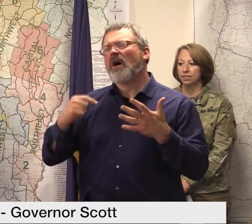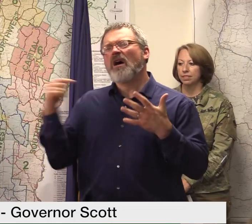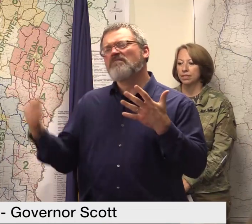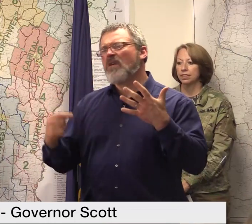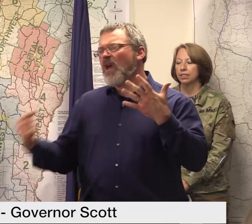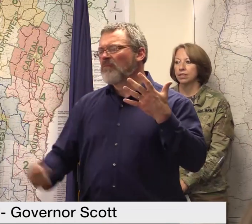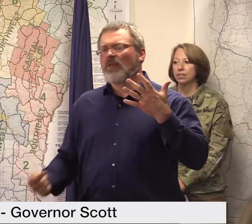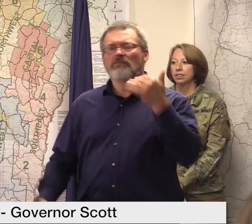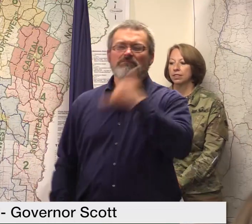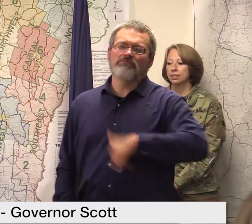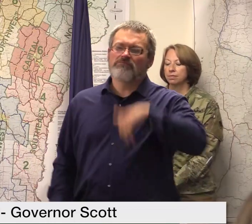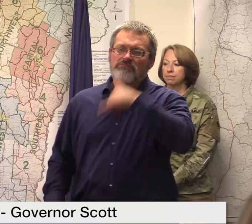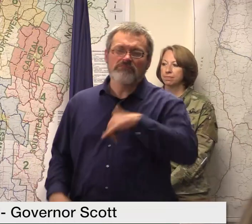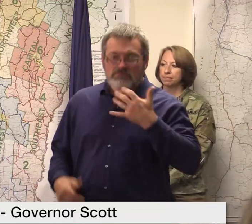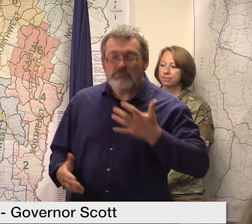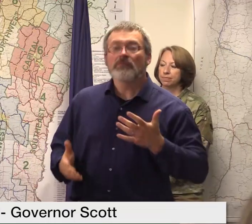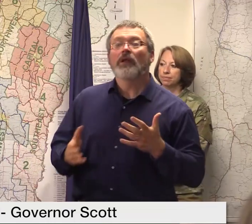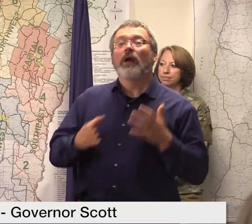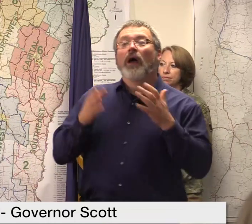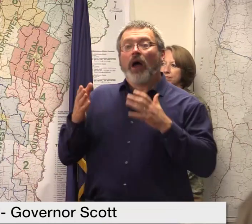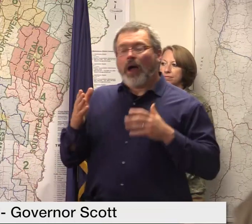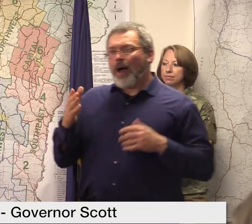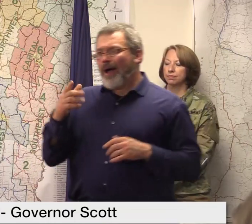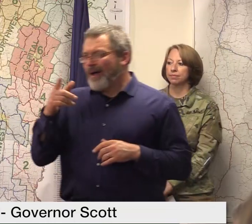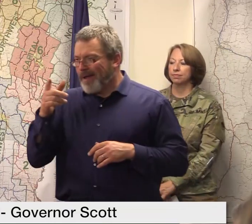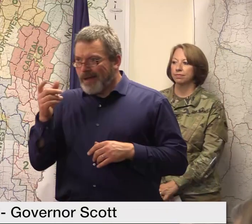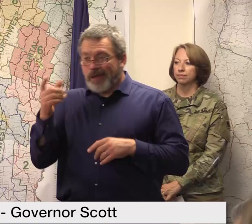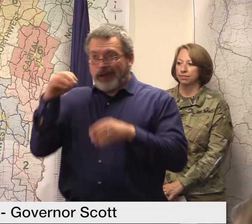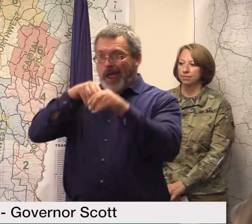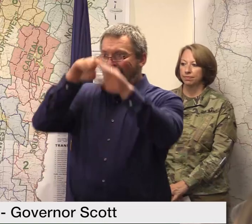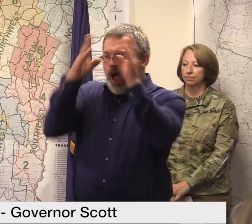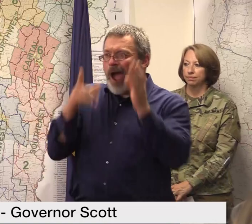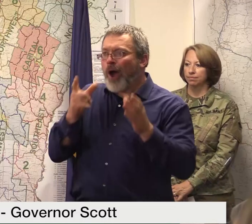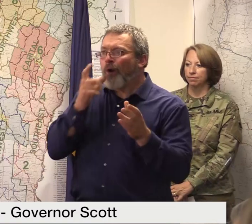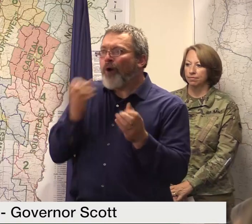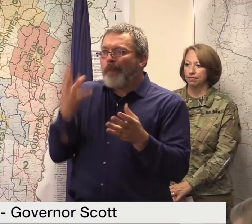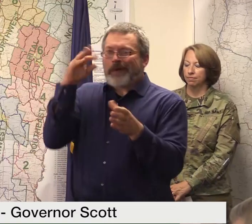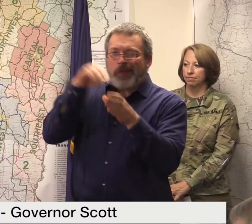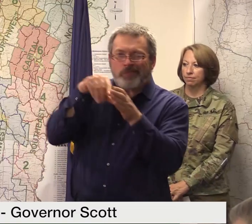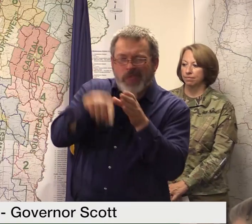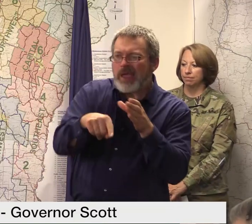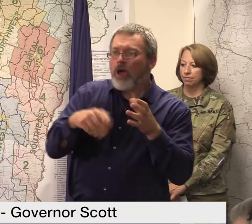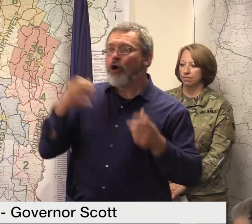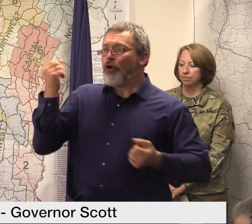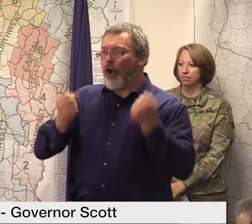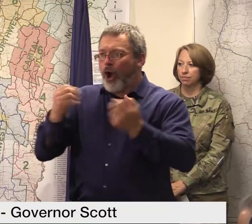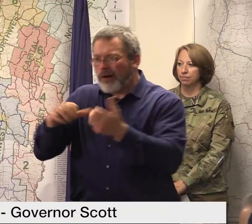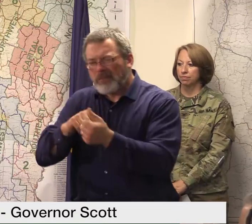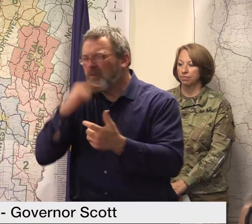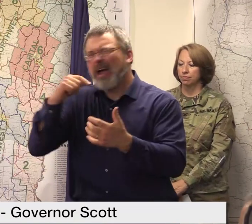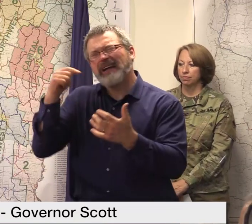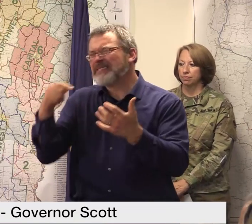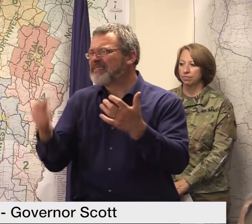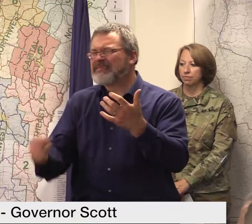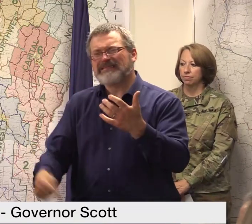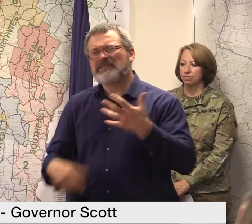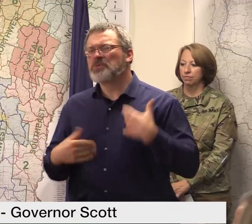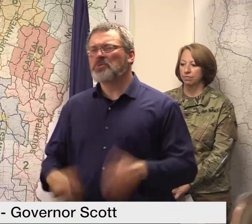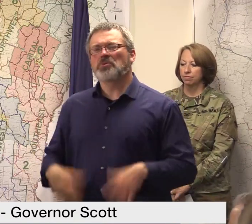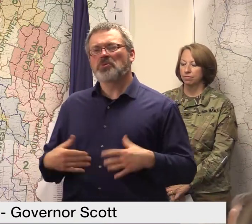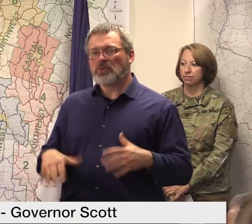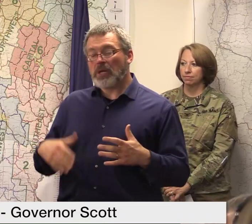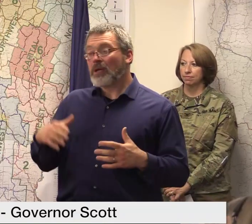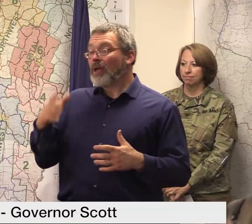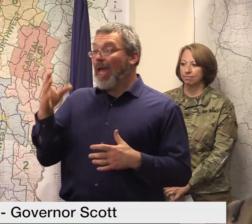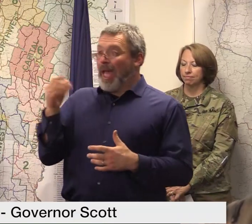demographics for the public for the county you know what's the poverty level you know